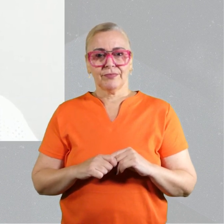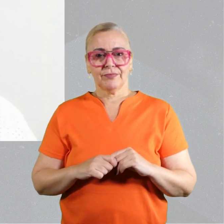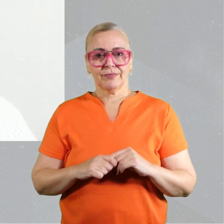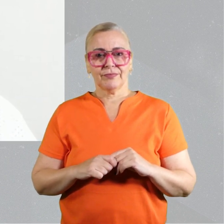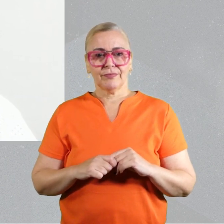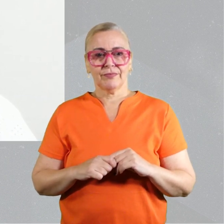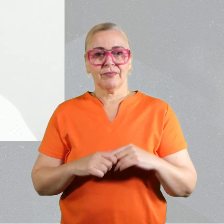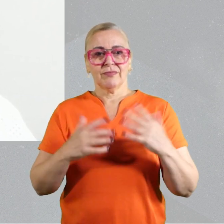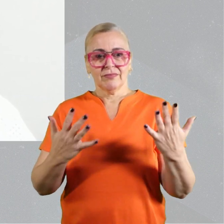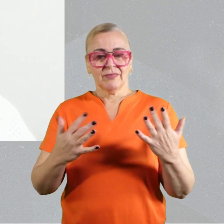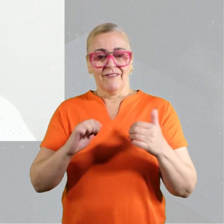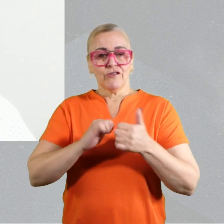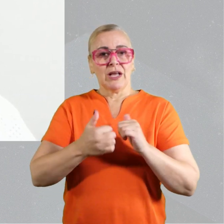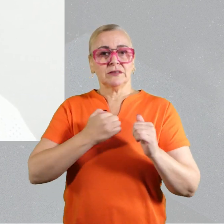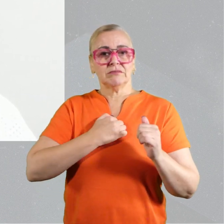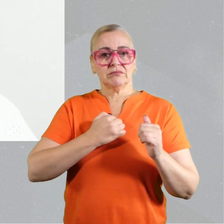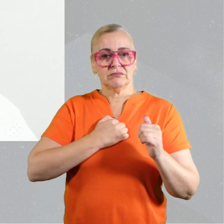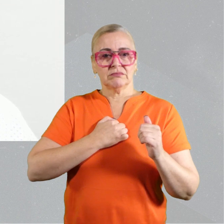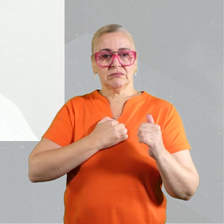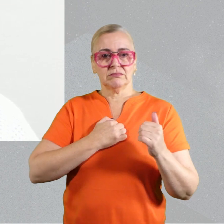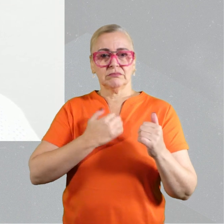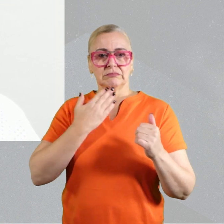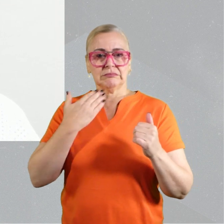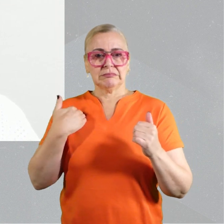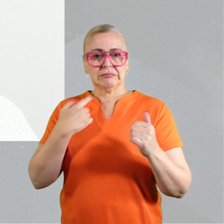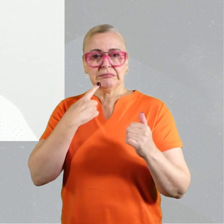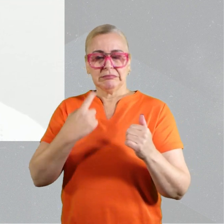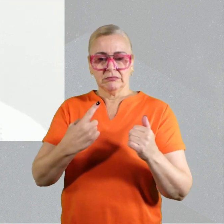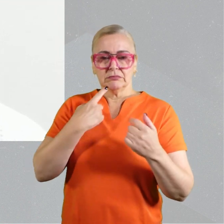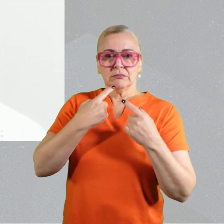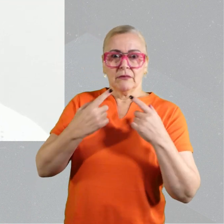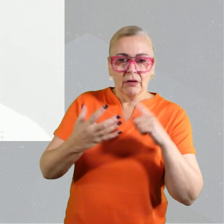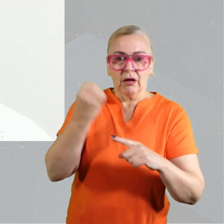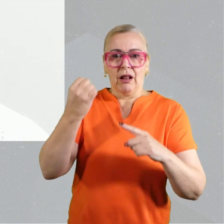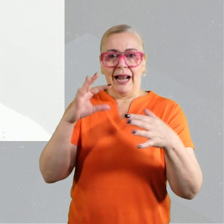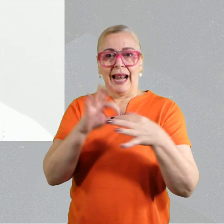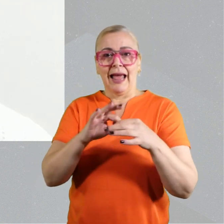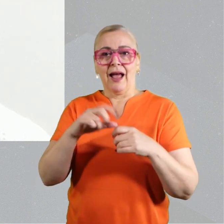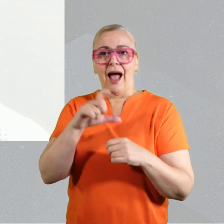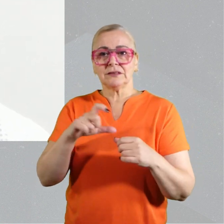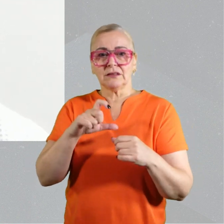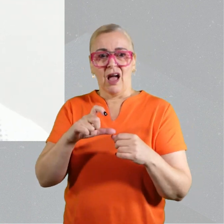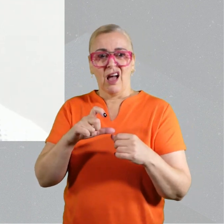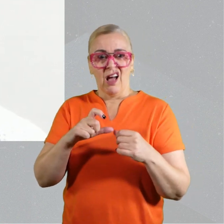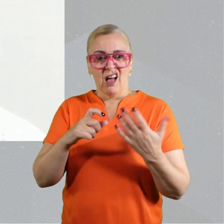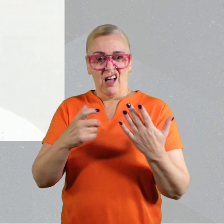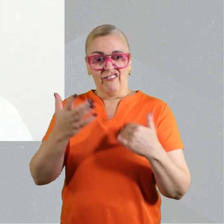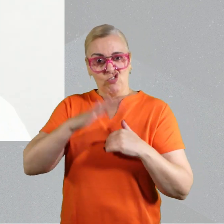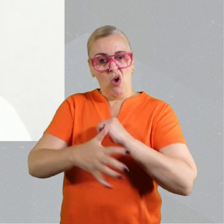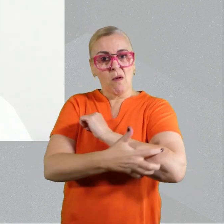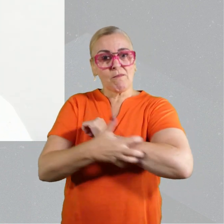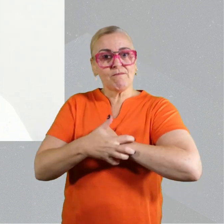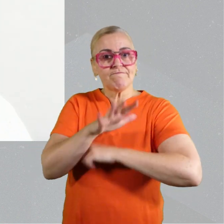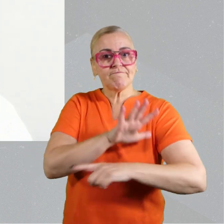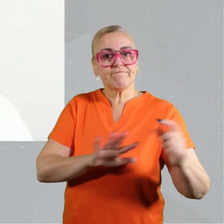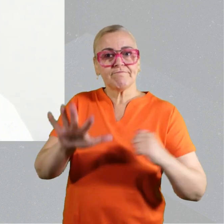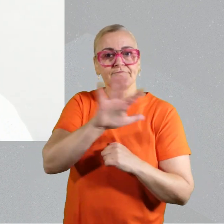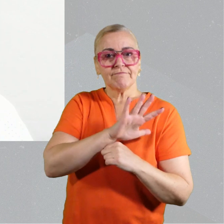and interested in changing the practice, leaving the environment better than they met it. A friend of mine said